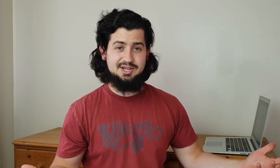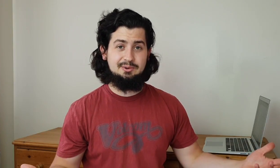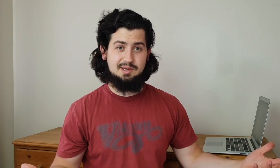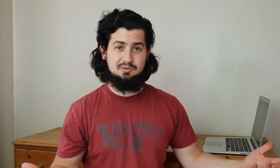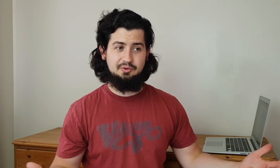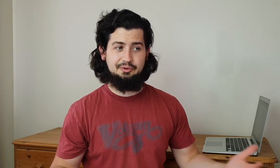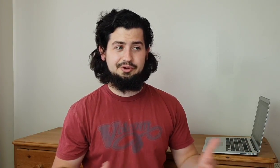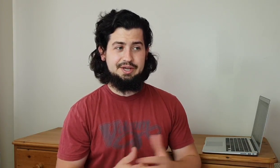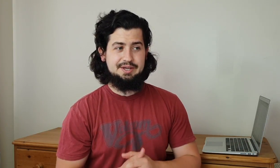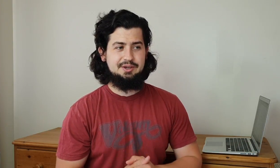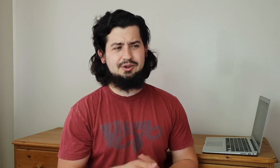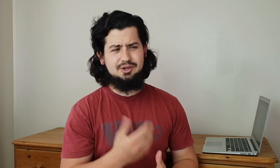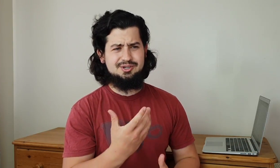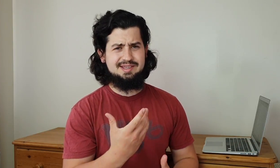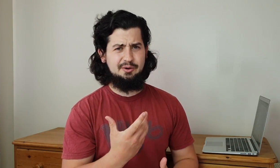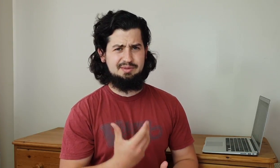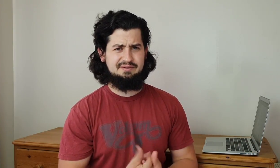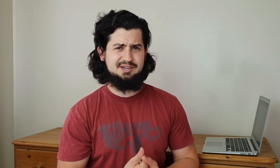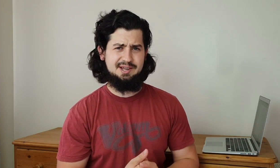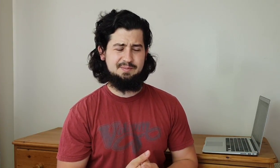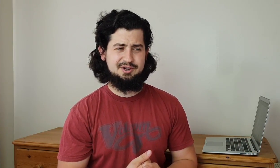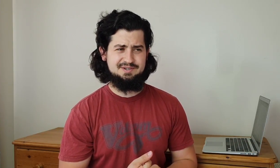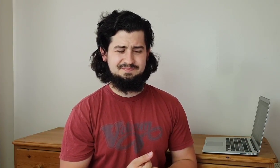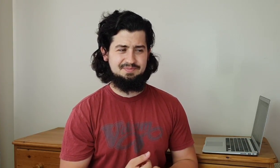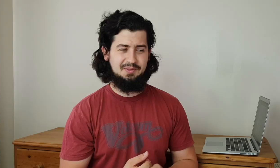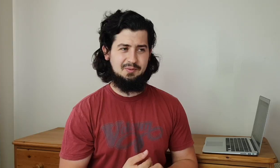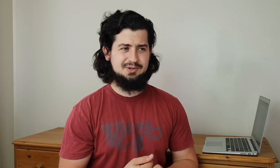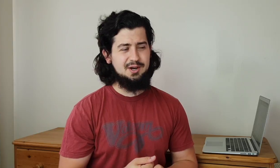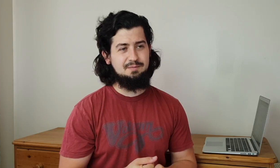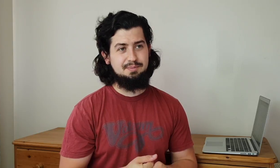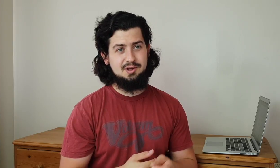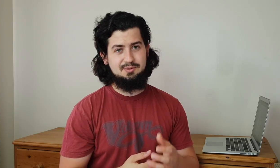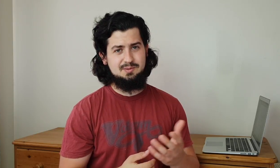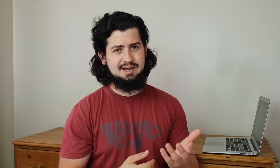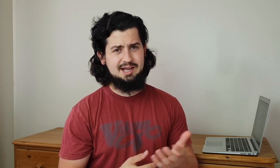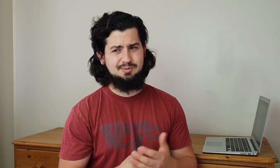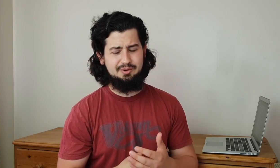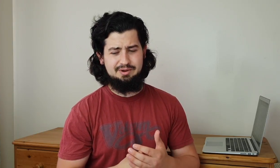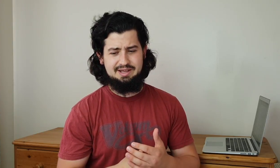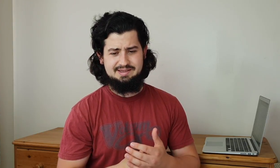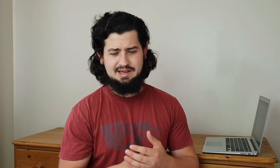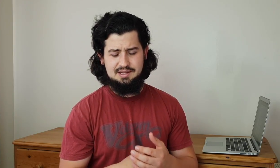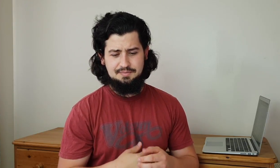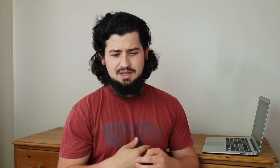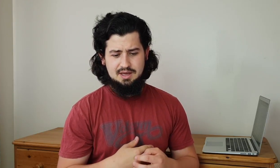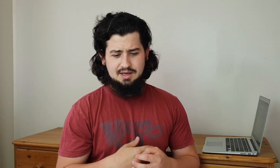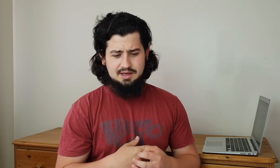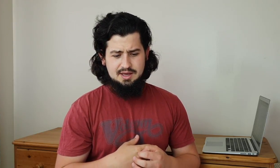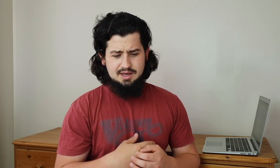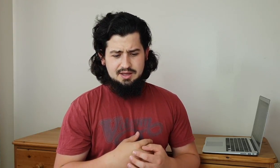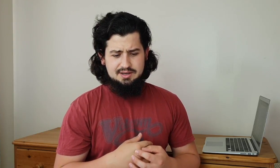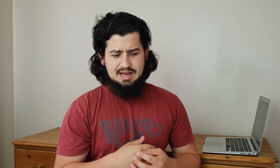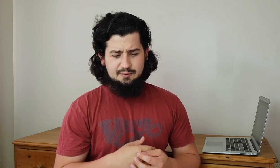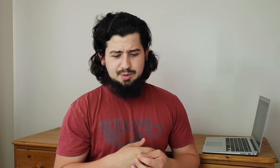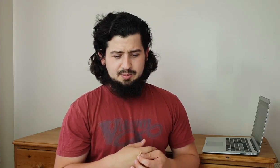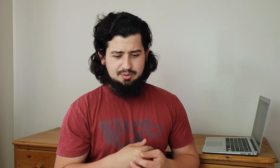shouting more or you can usually tell from their facial expression so it kind of brings me on to my next point really is that deaf people